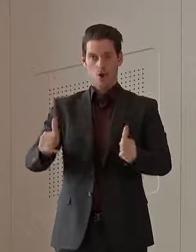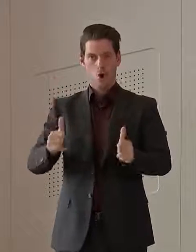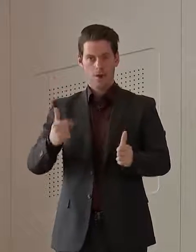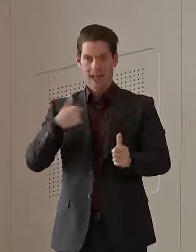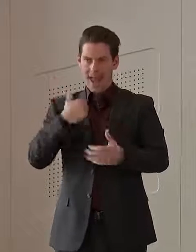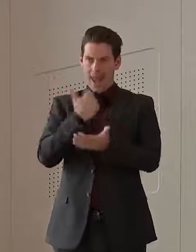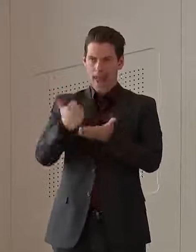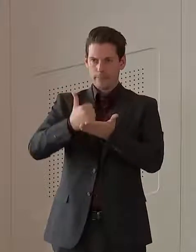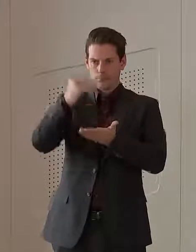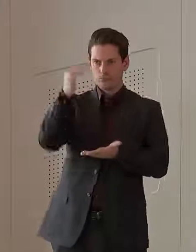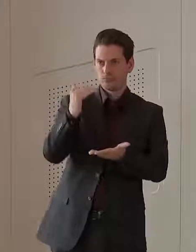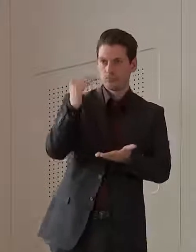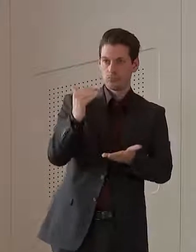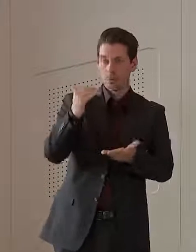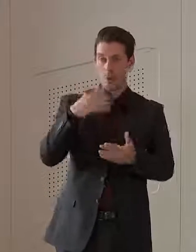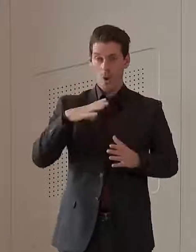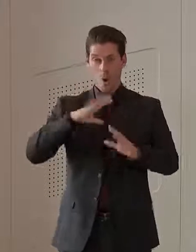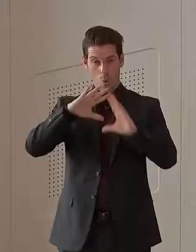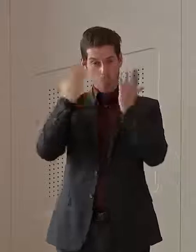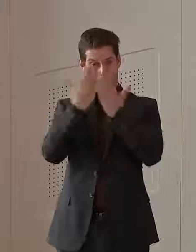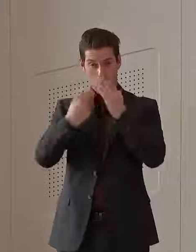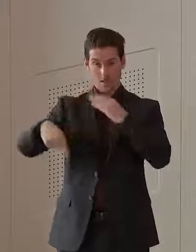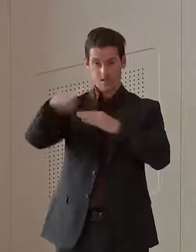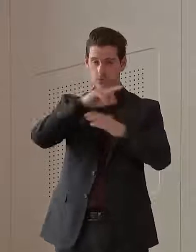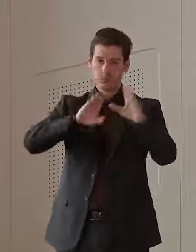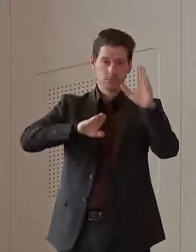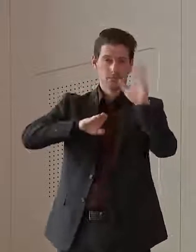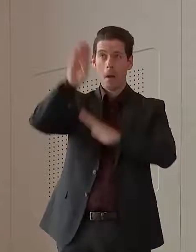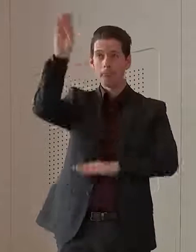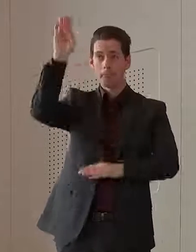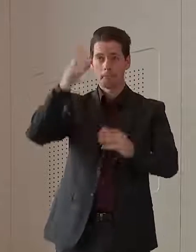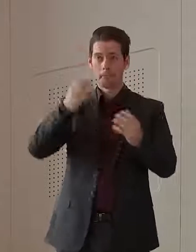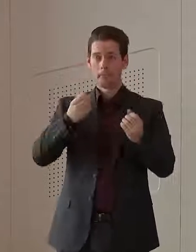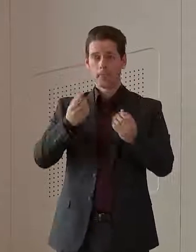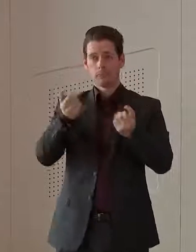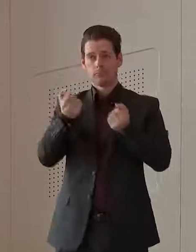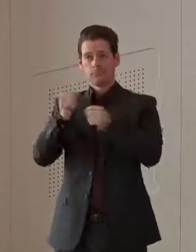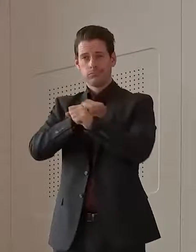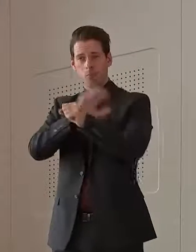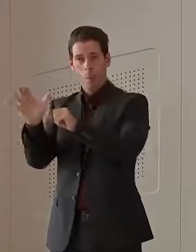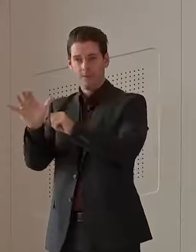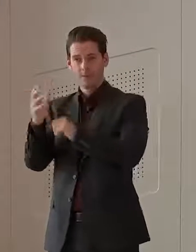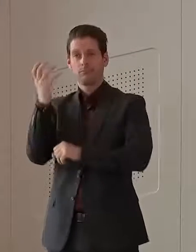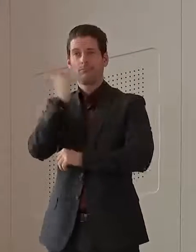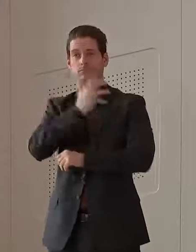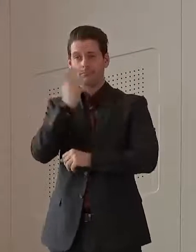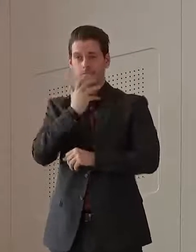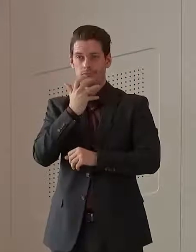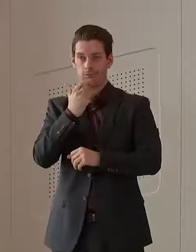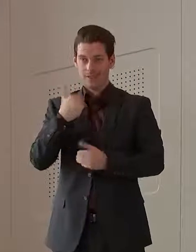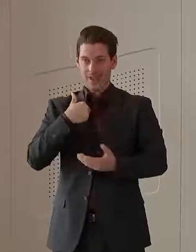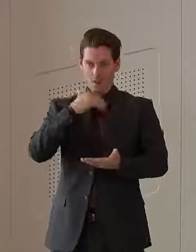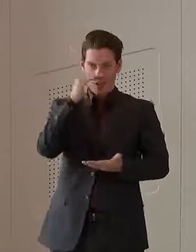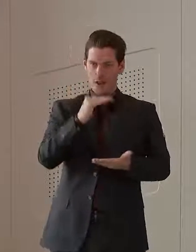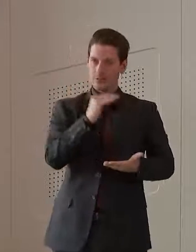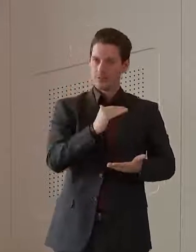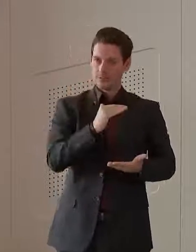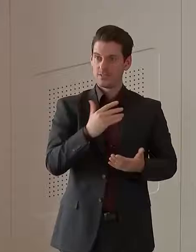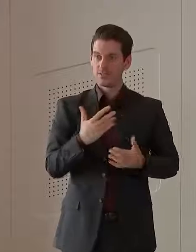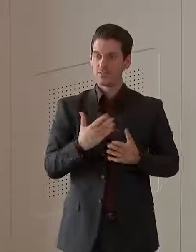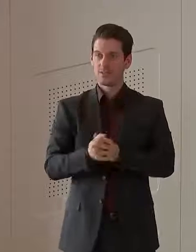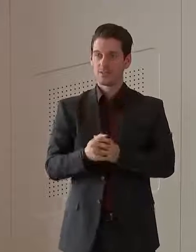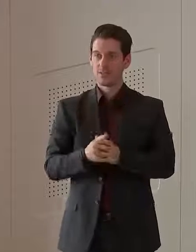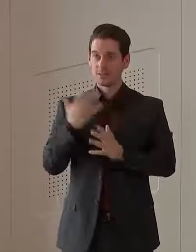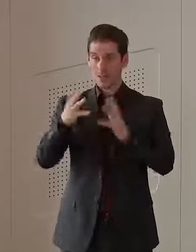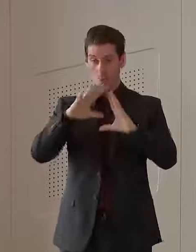about that because everywhere across the world is going through waves of the pandemic. So it's on us to look at that best